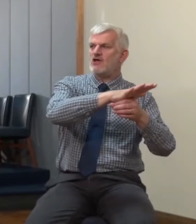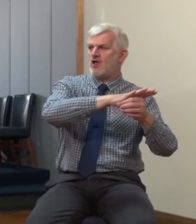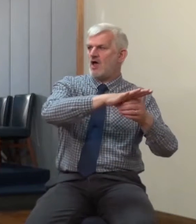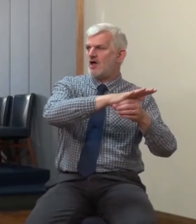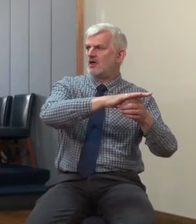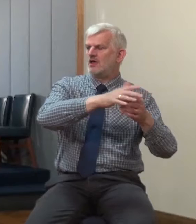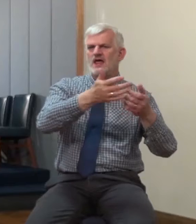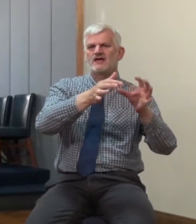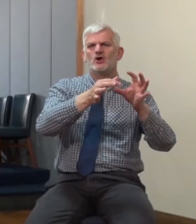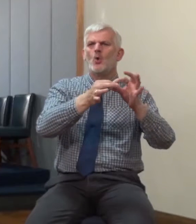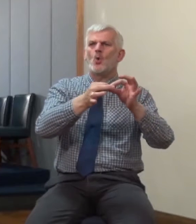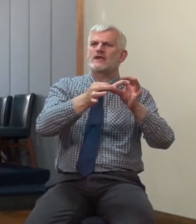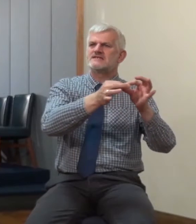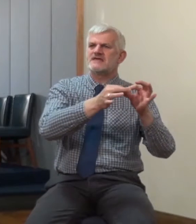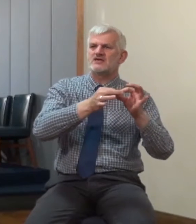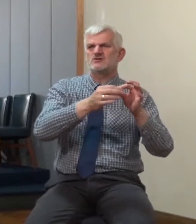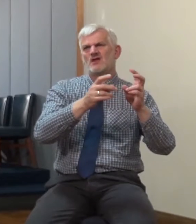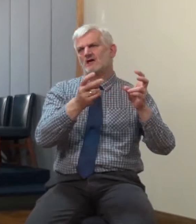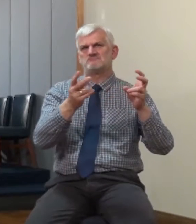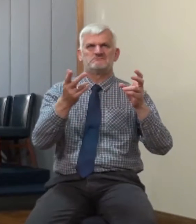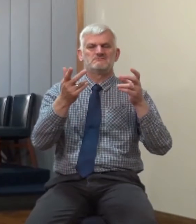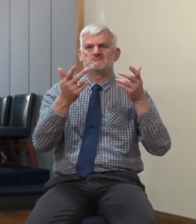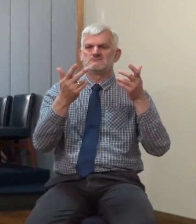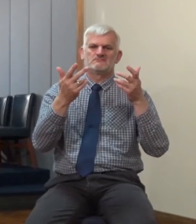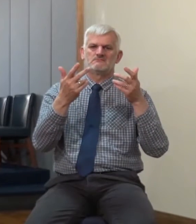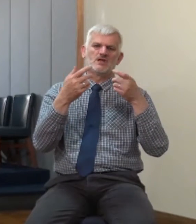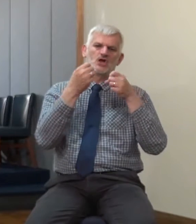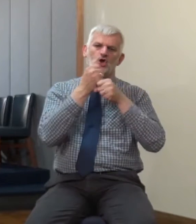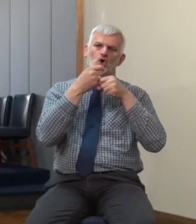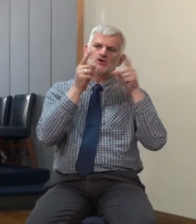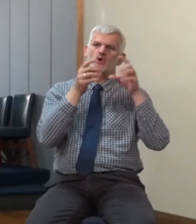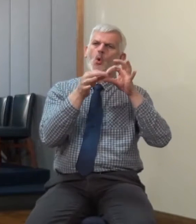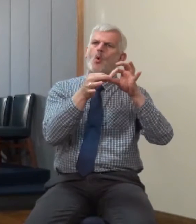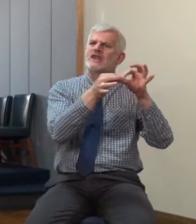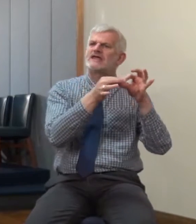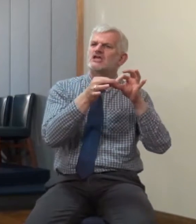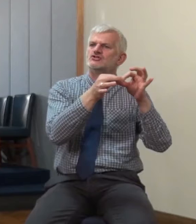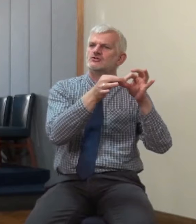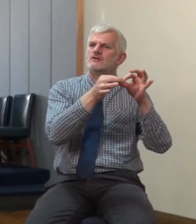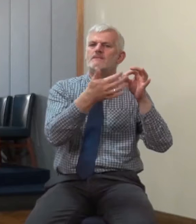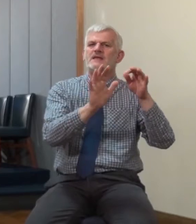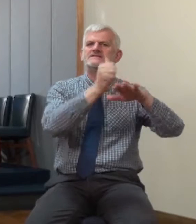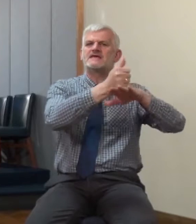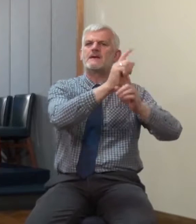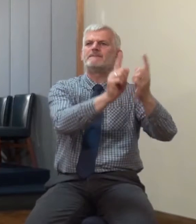so-called evangelical organisation. And he hadn't warned his people about this in advance.